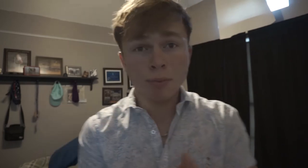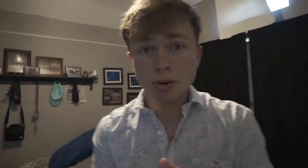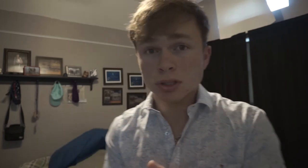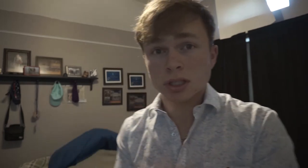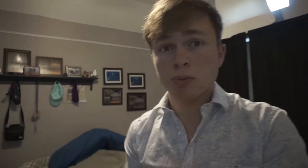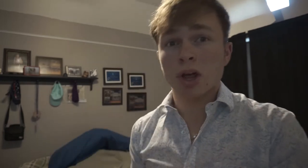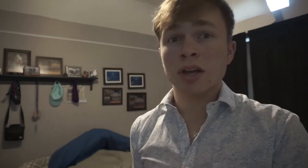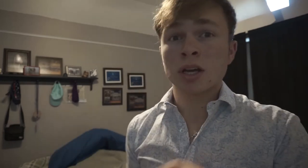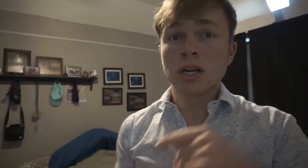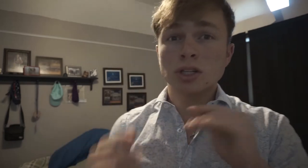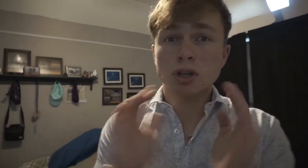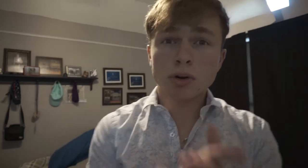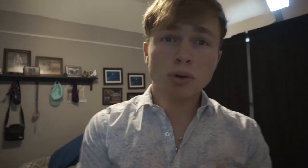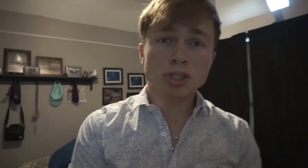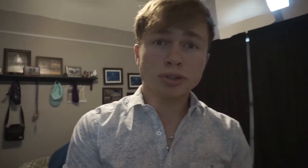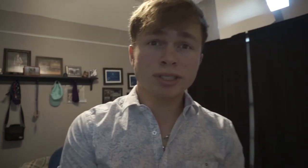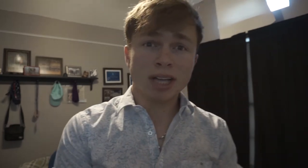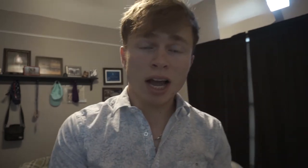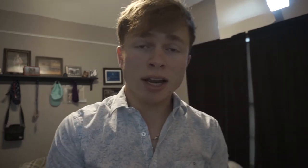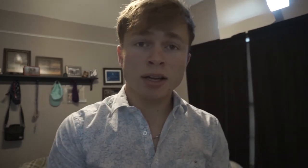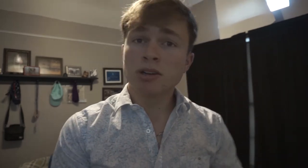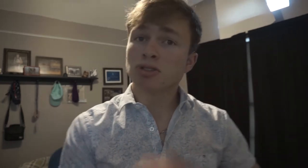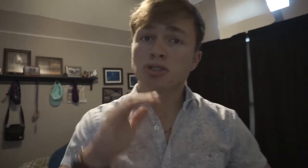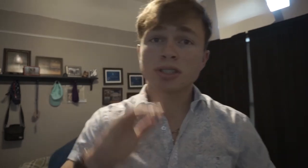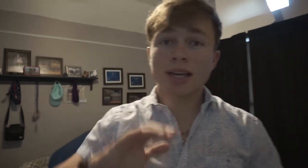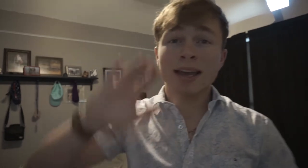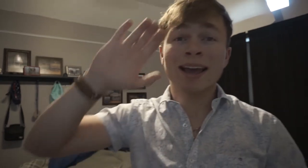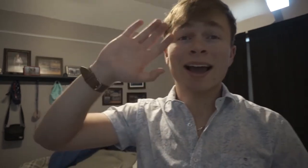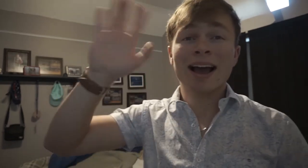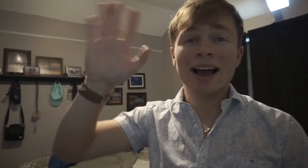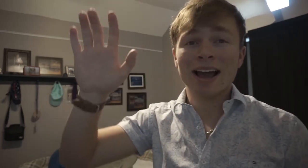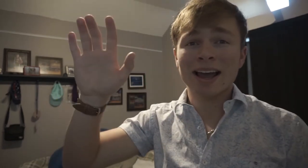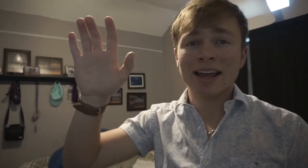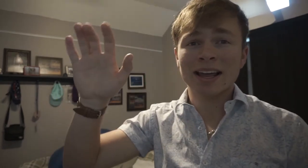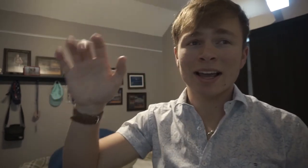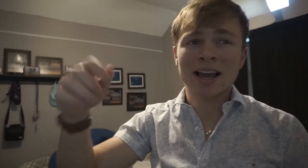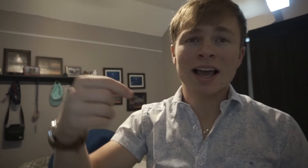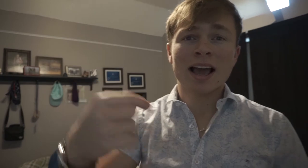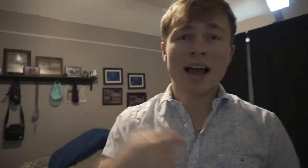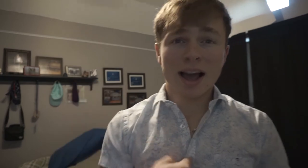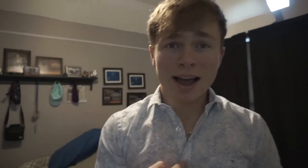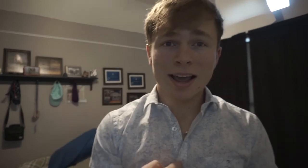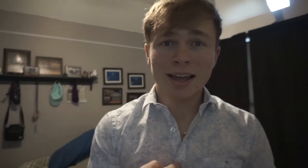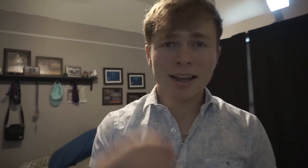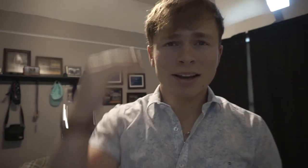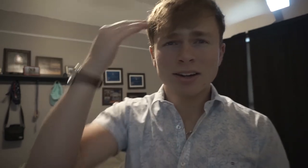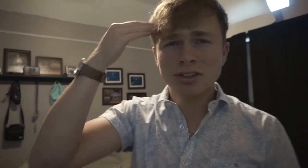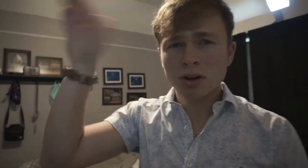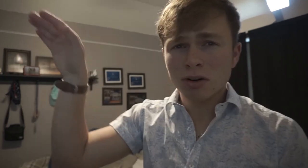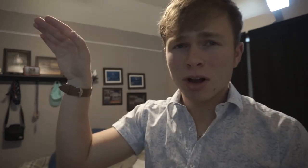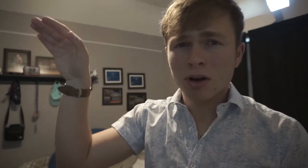person. And like. Don't know a certain sign. Just say. Hi. I. Don't know.